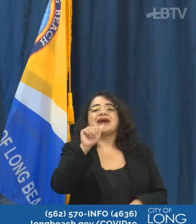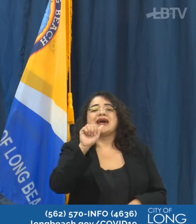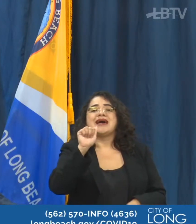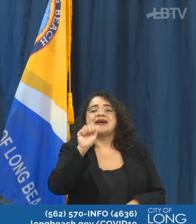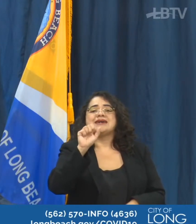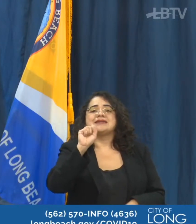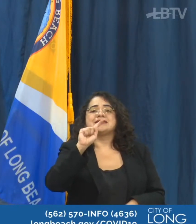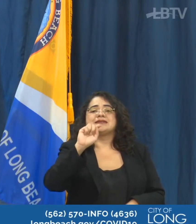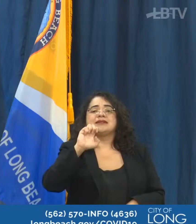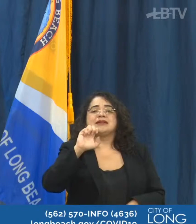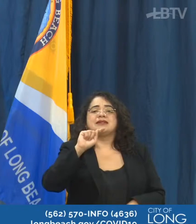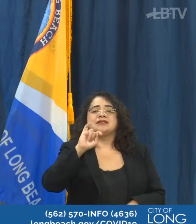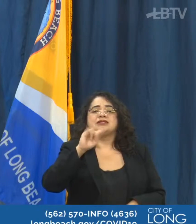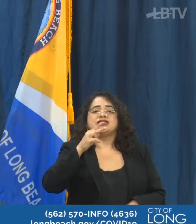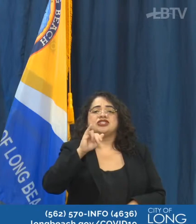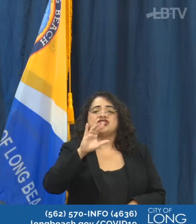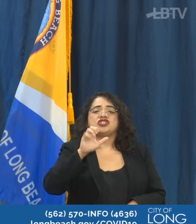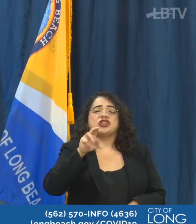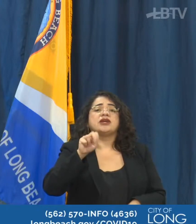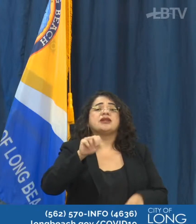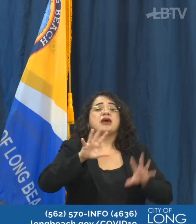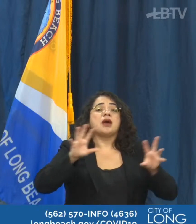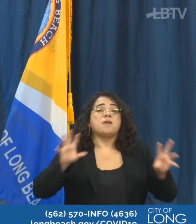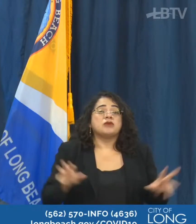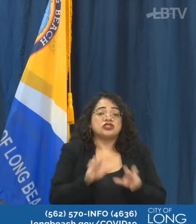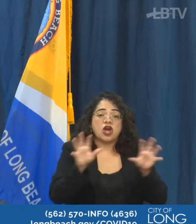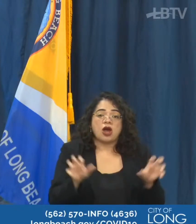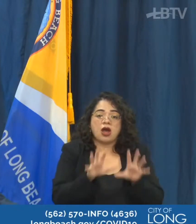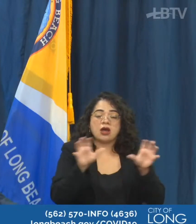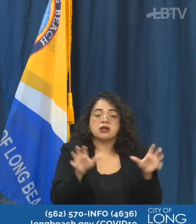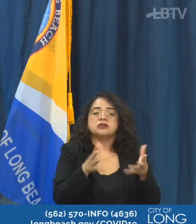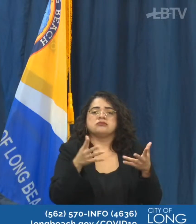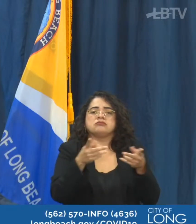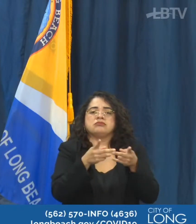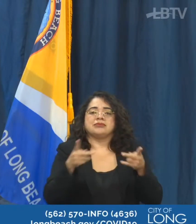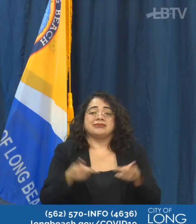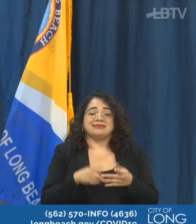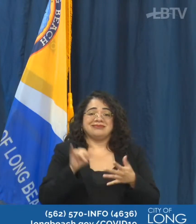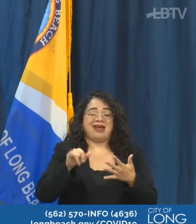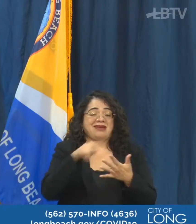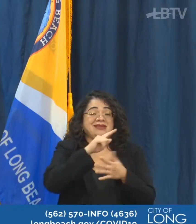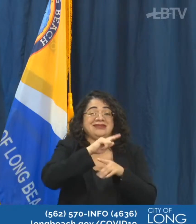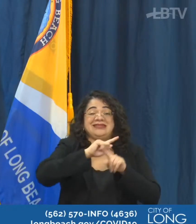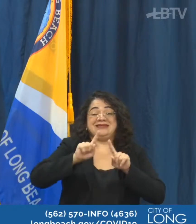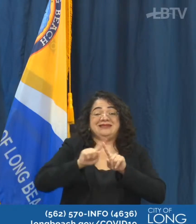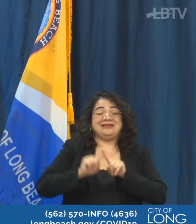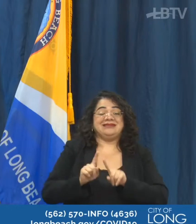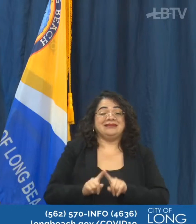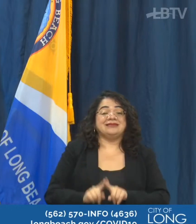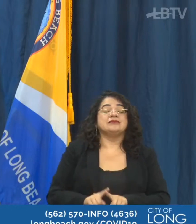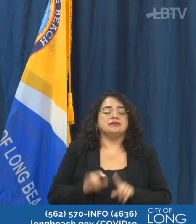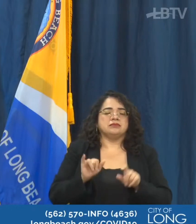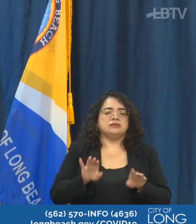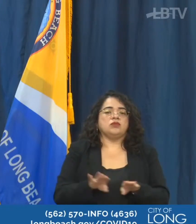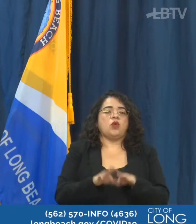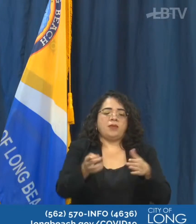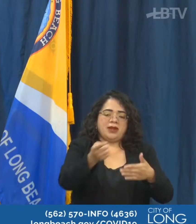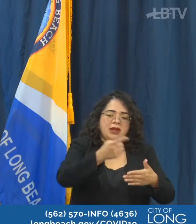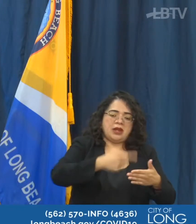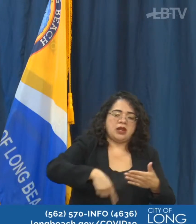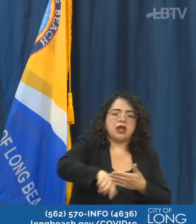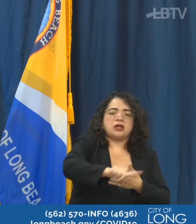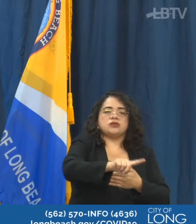which of course are outside the healthcare setting. All of those will be allowed to begin reopening on Friday,